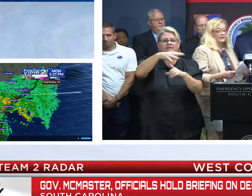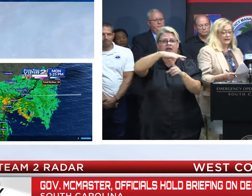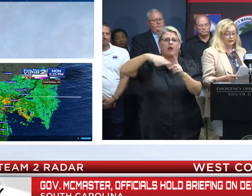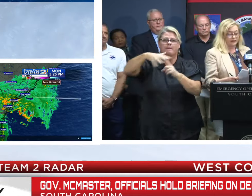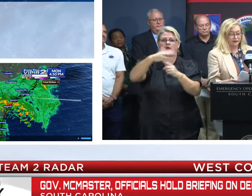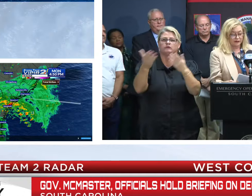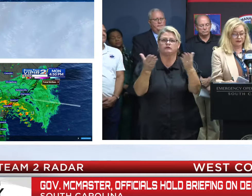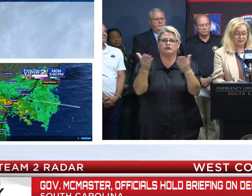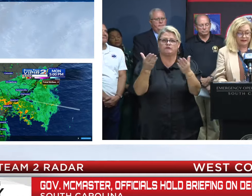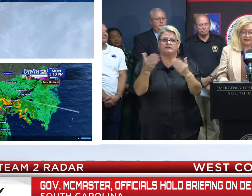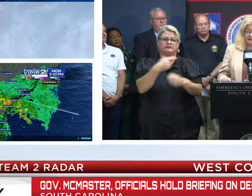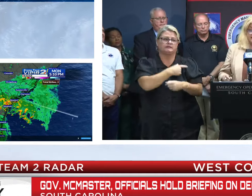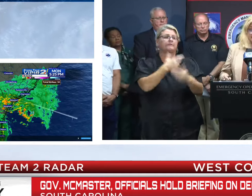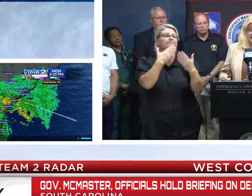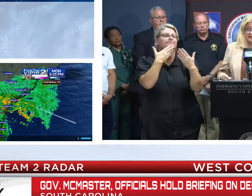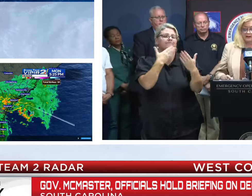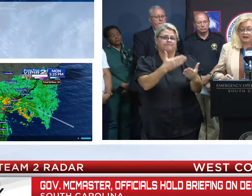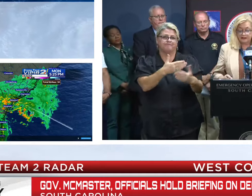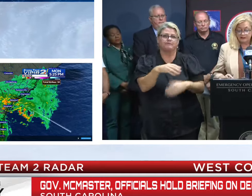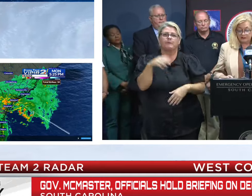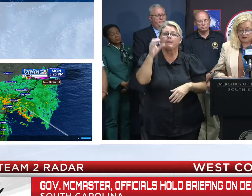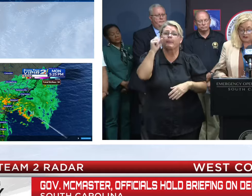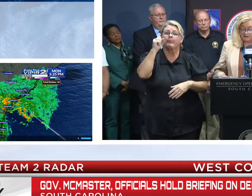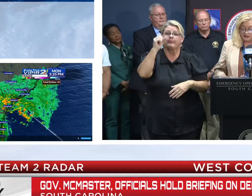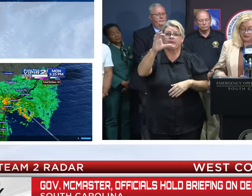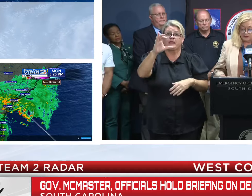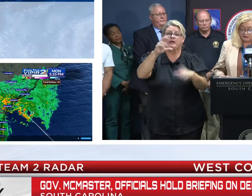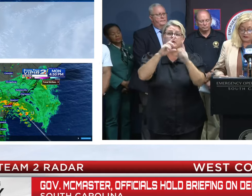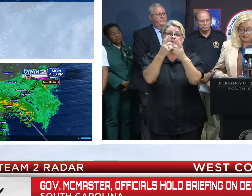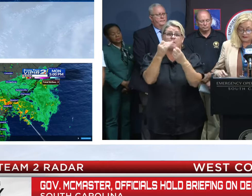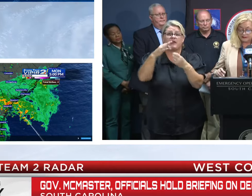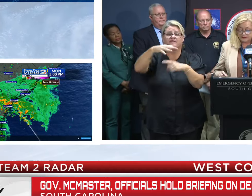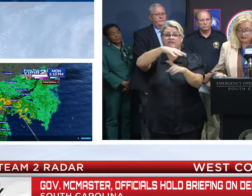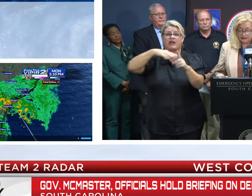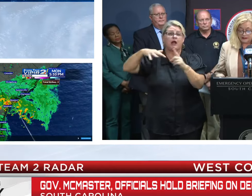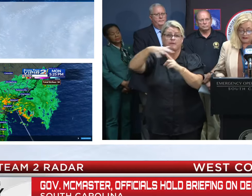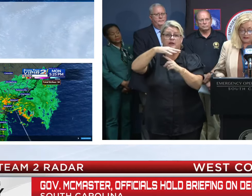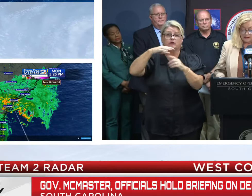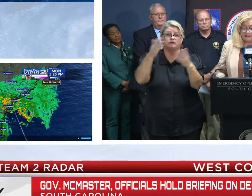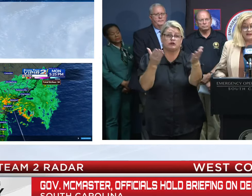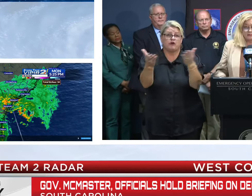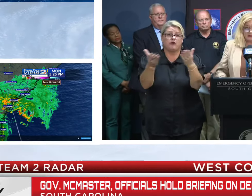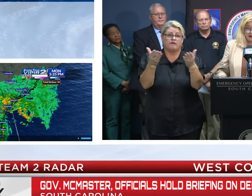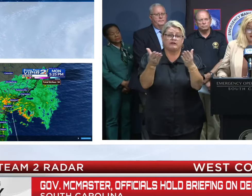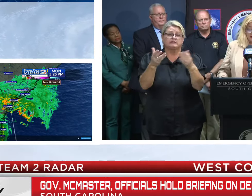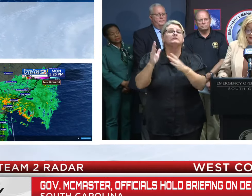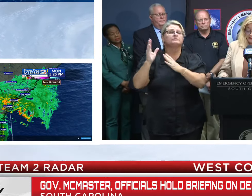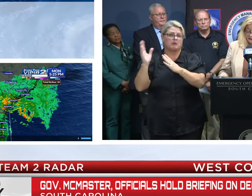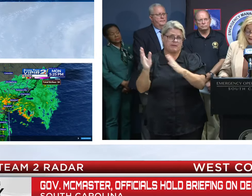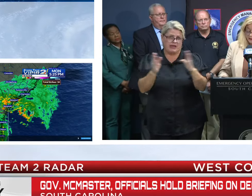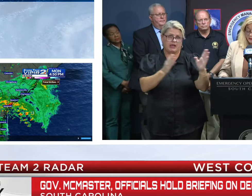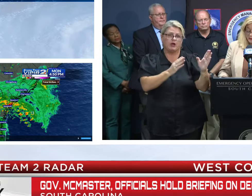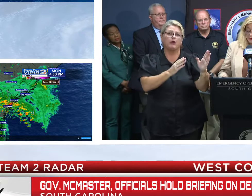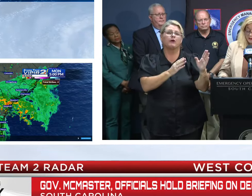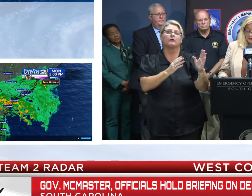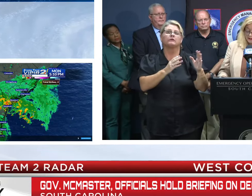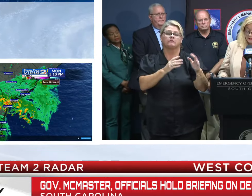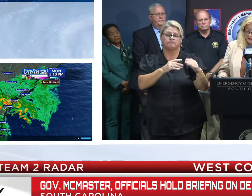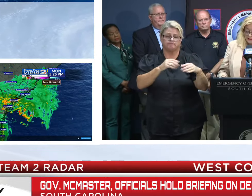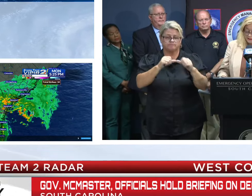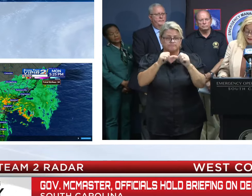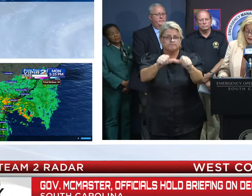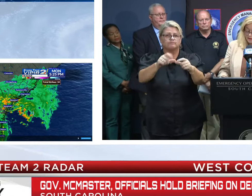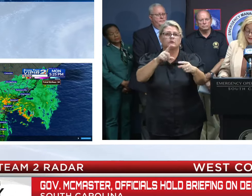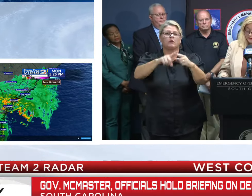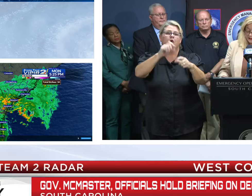Thank you, Governor. The South Carolina Department of Environmental Services is prepared and continues to work closely